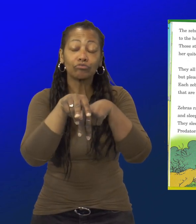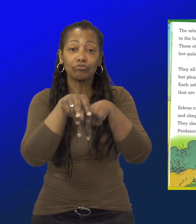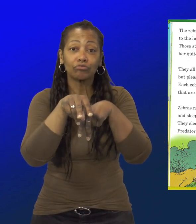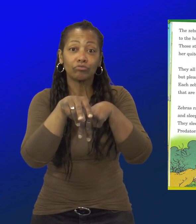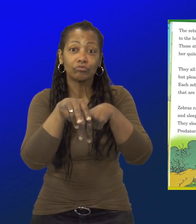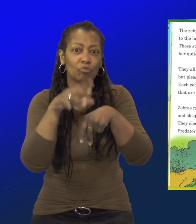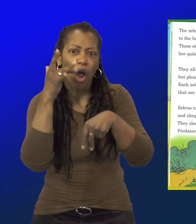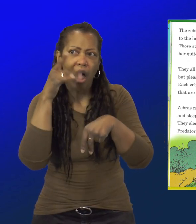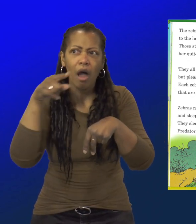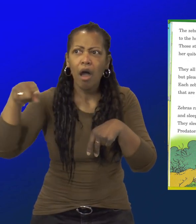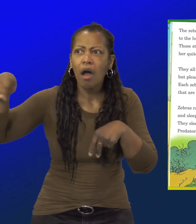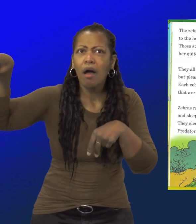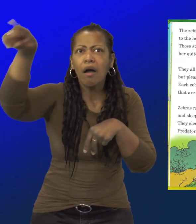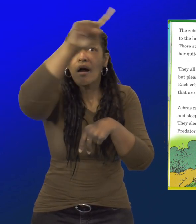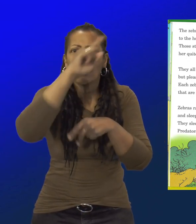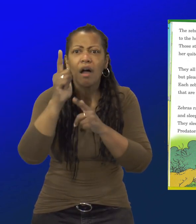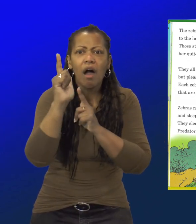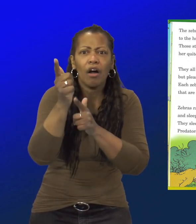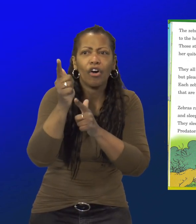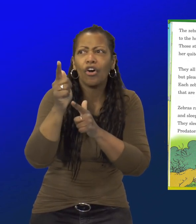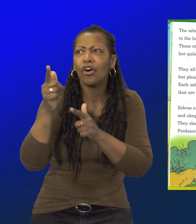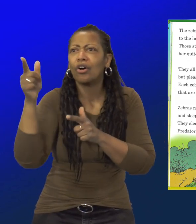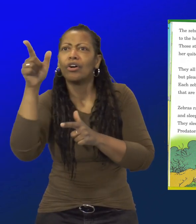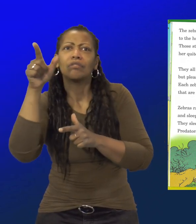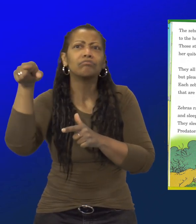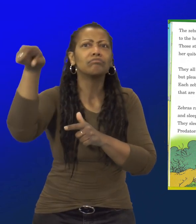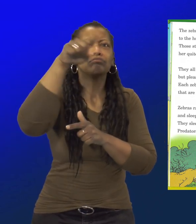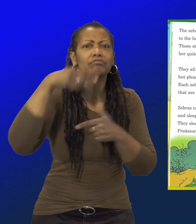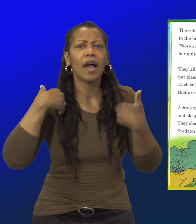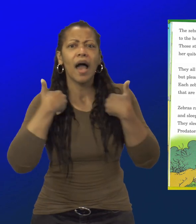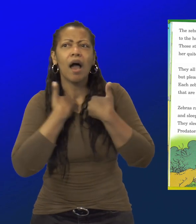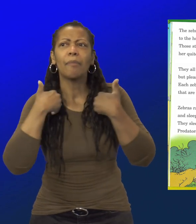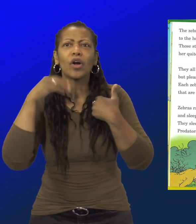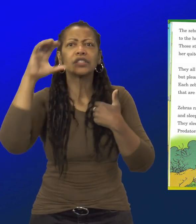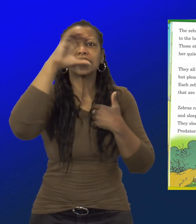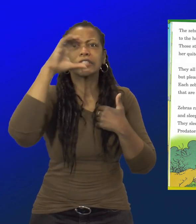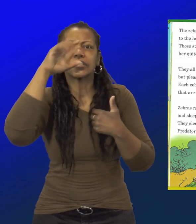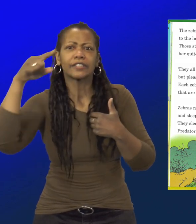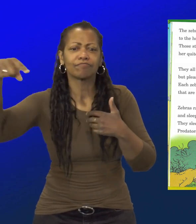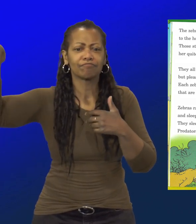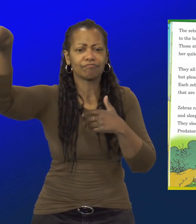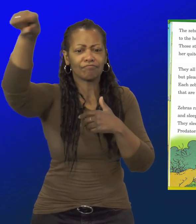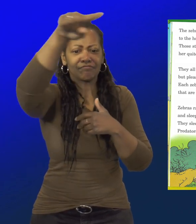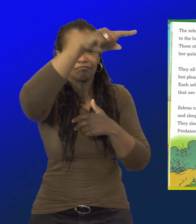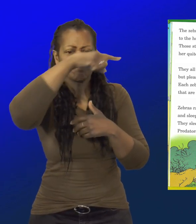down and sleep on the ground. They sleep standing up. Predators might be around.